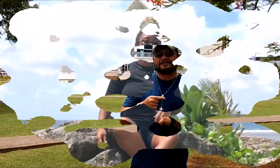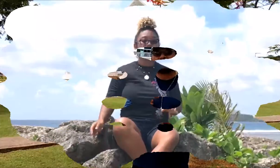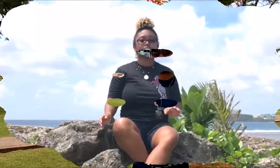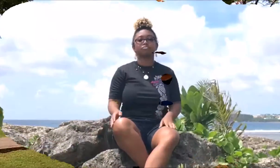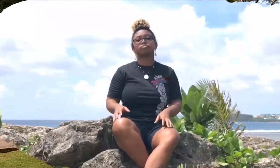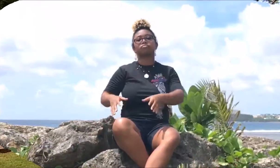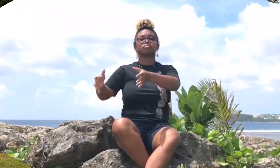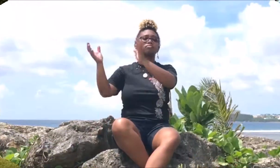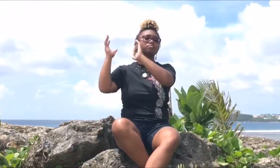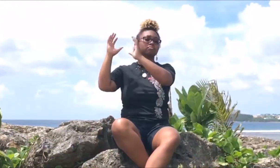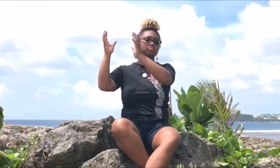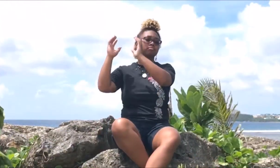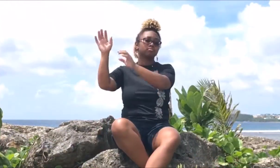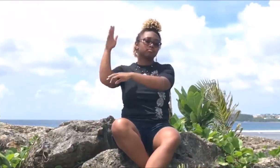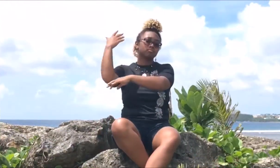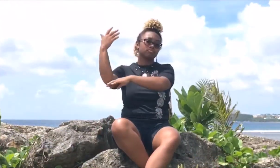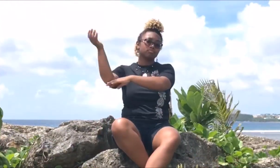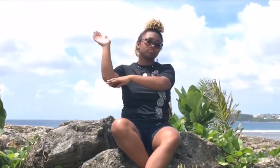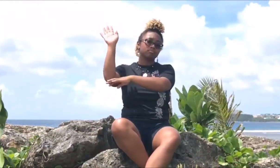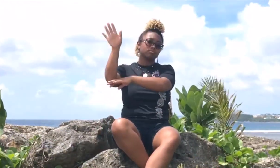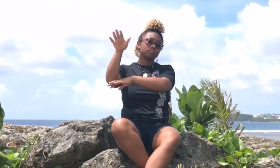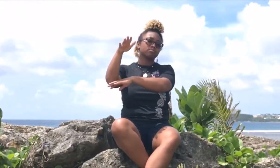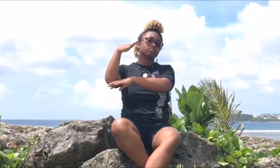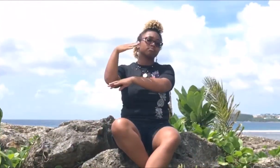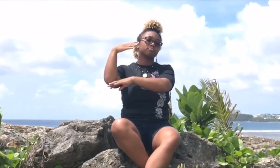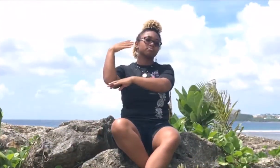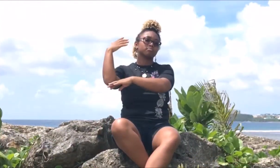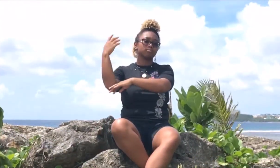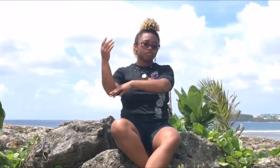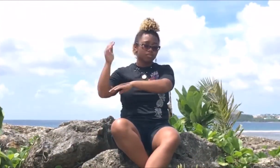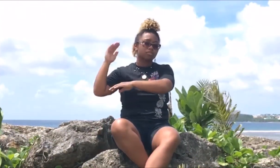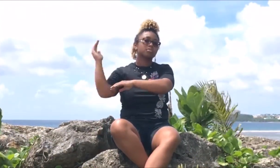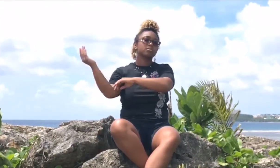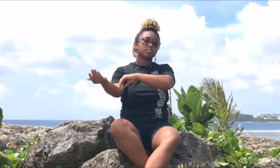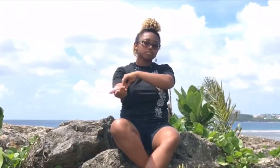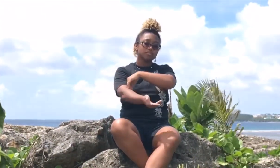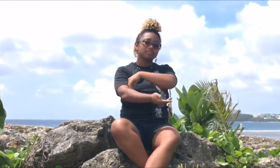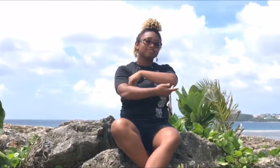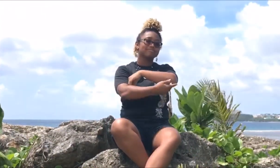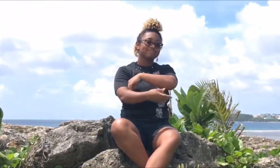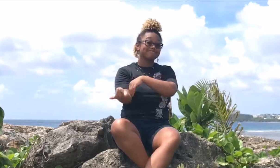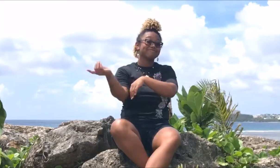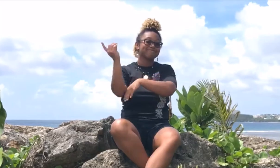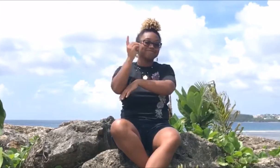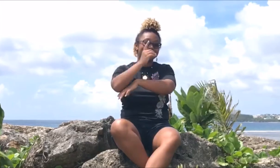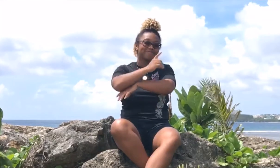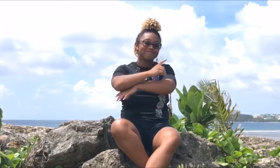Palm trees sway, both night and day